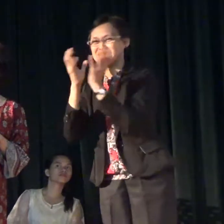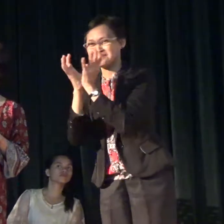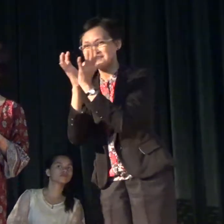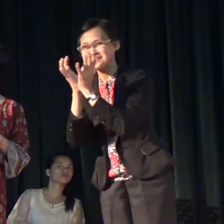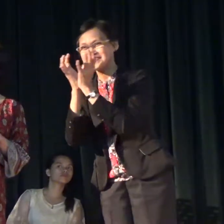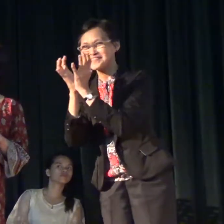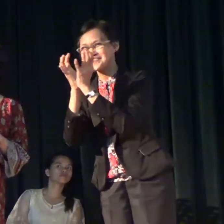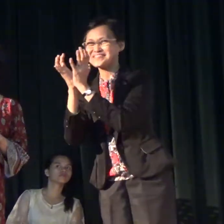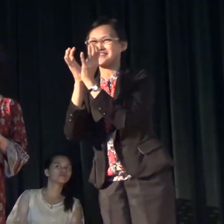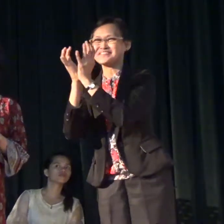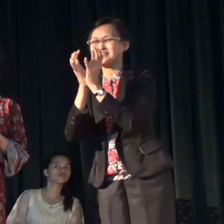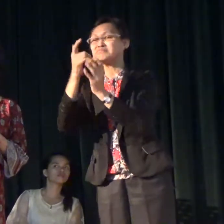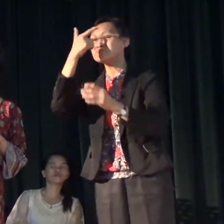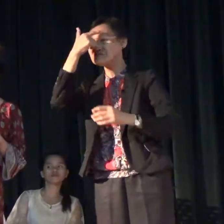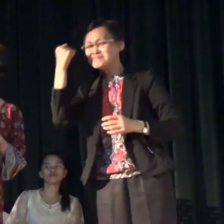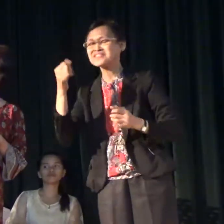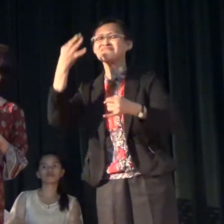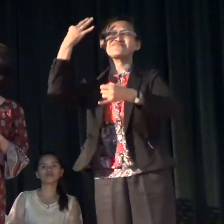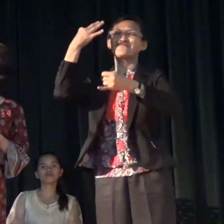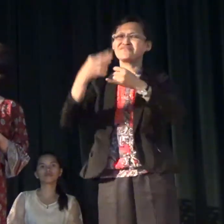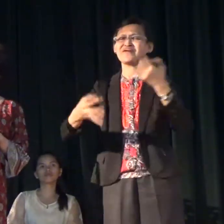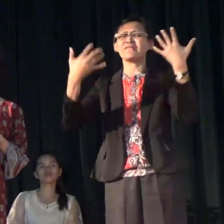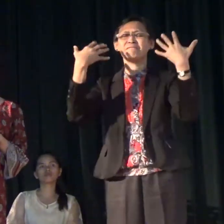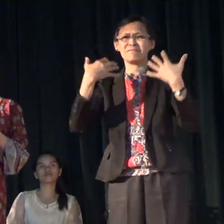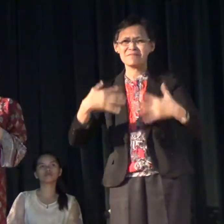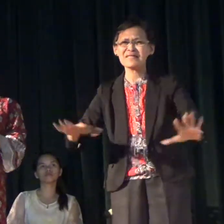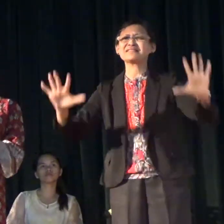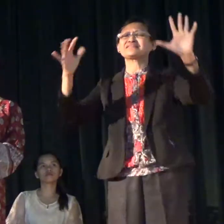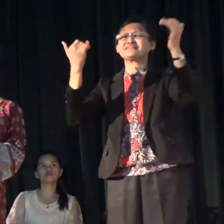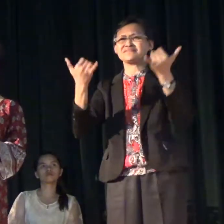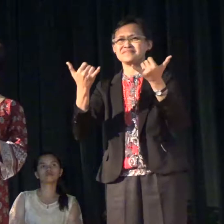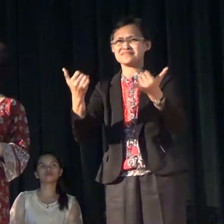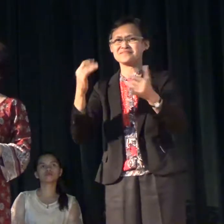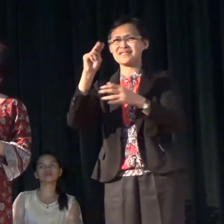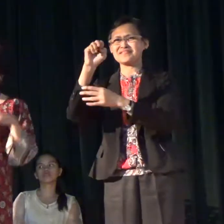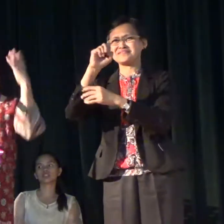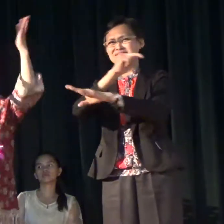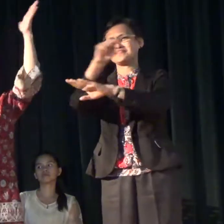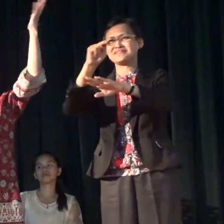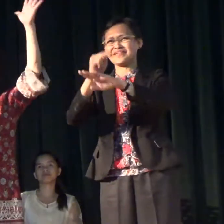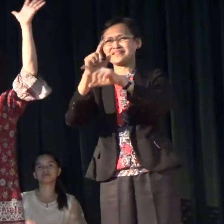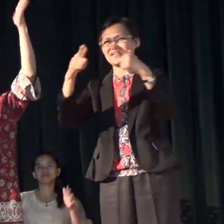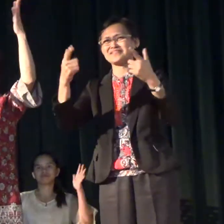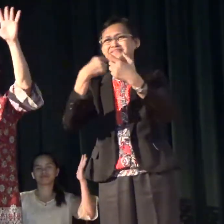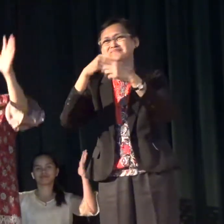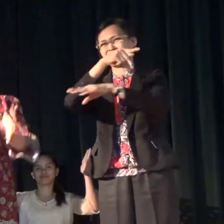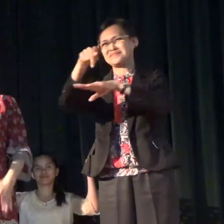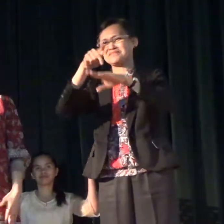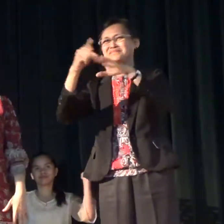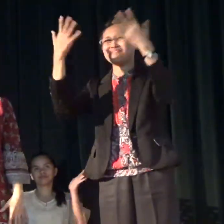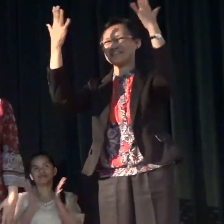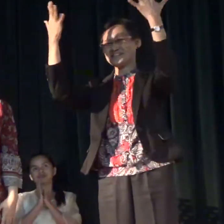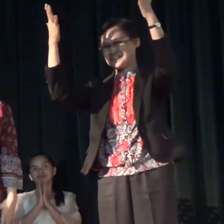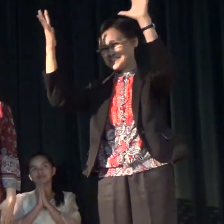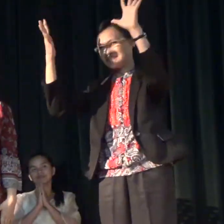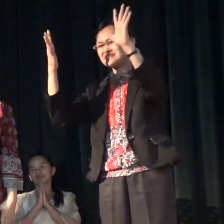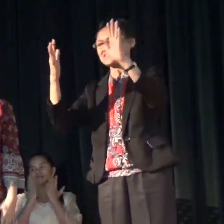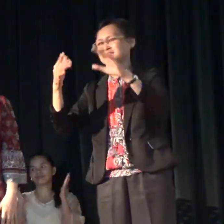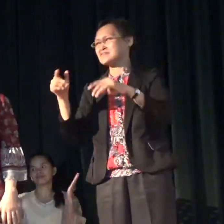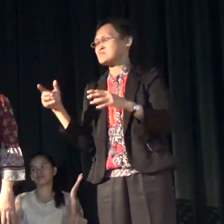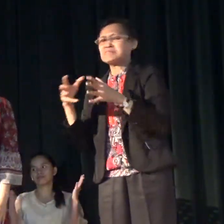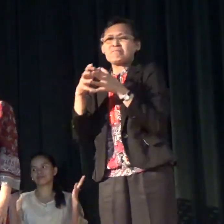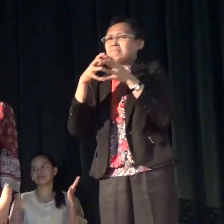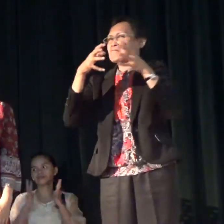community because finally FSL is the national san la region of peace let out such